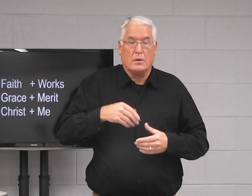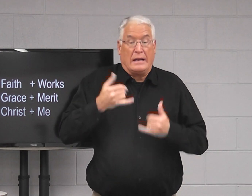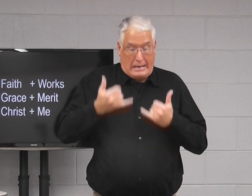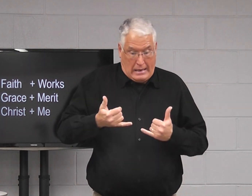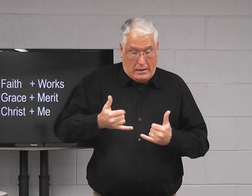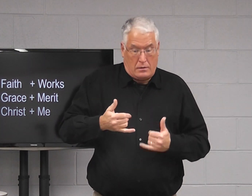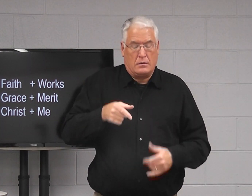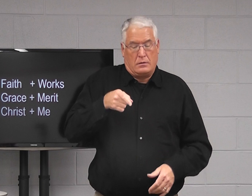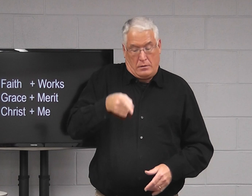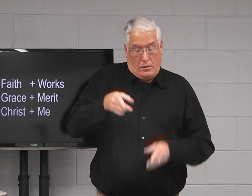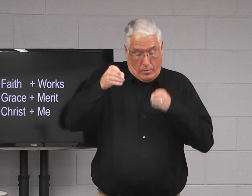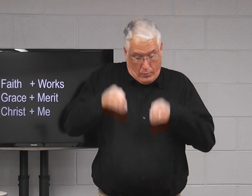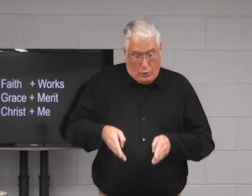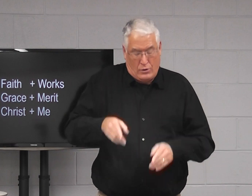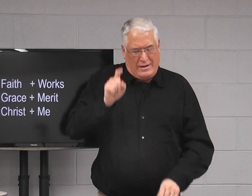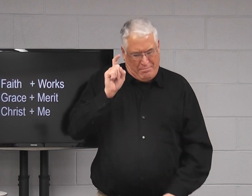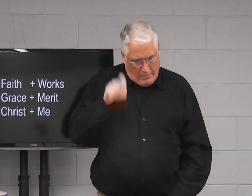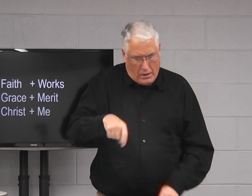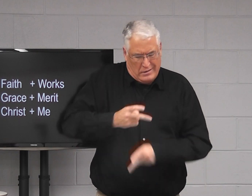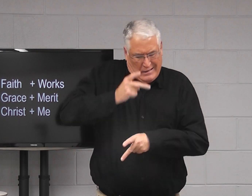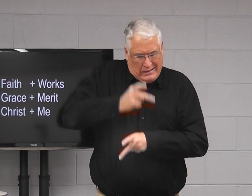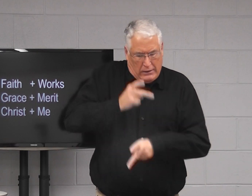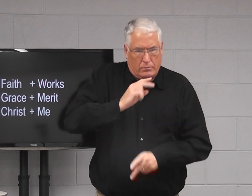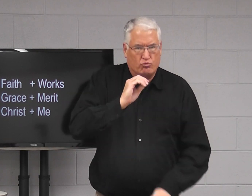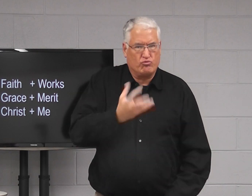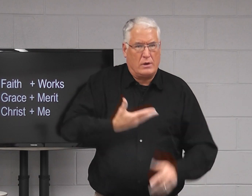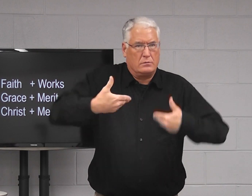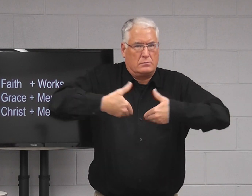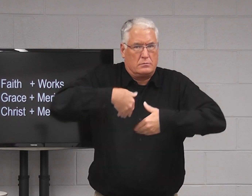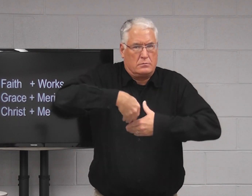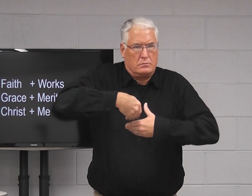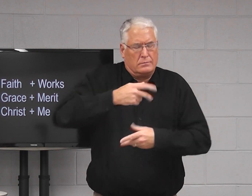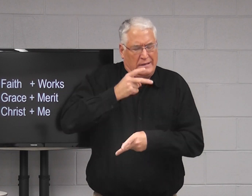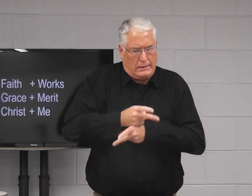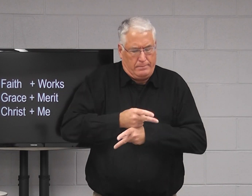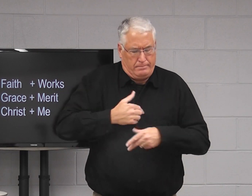into a person, and now that person must keep their grace,